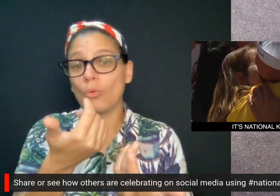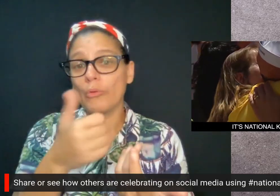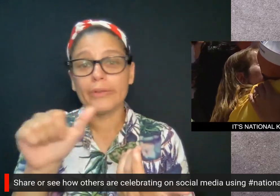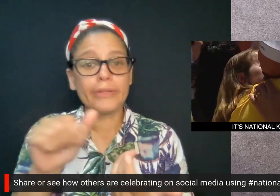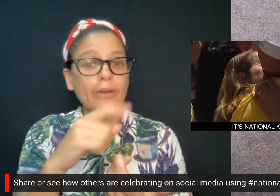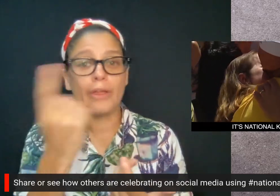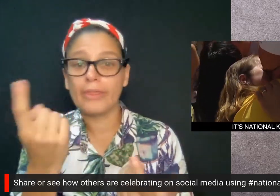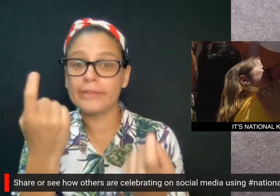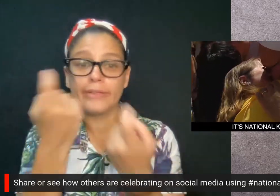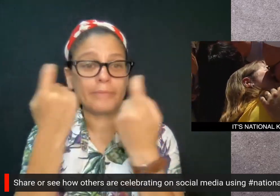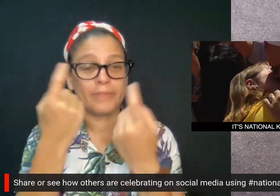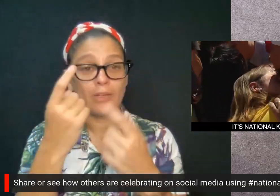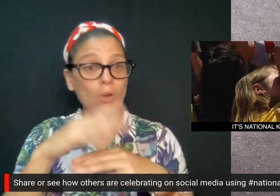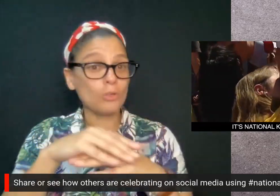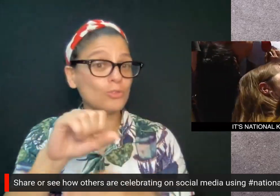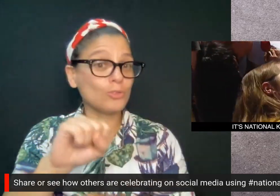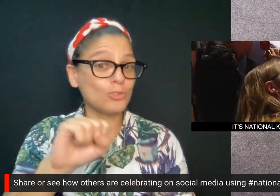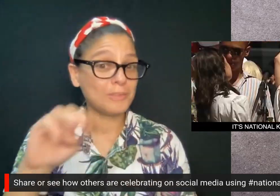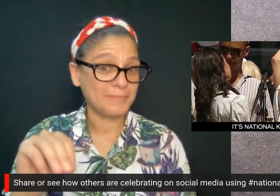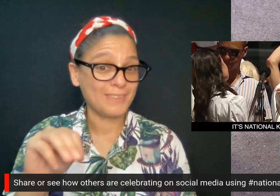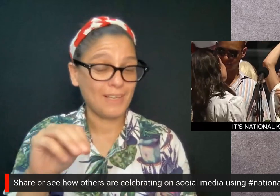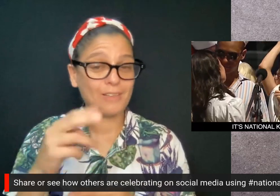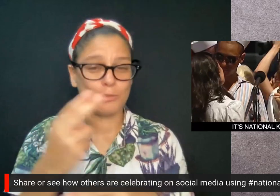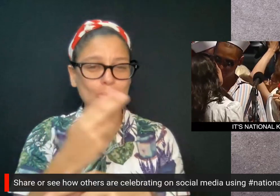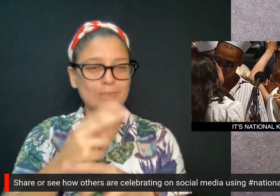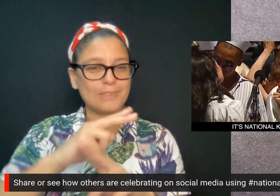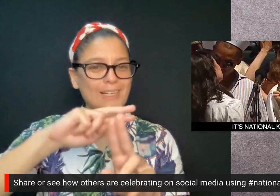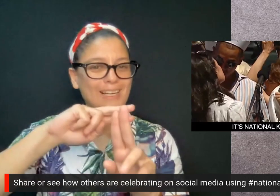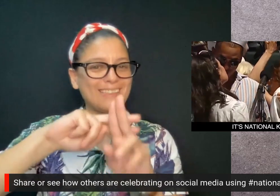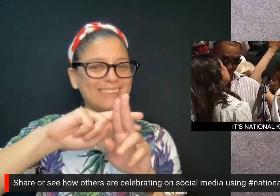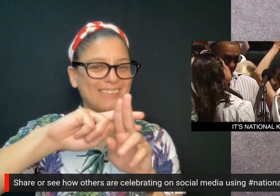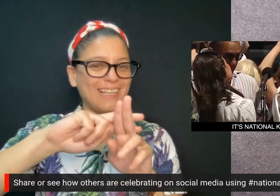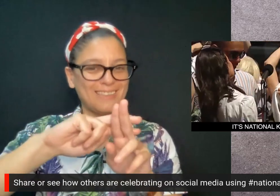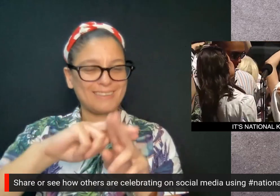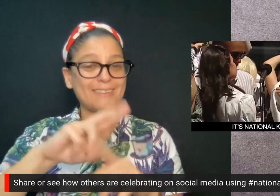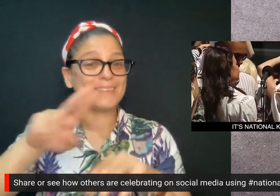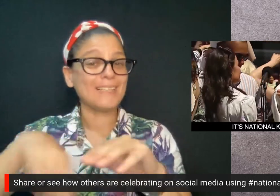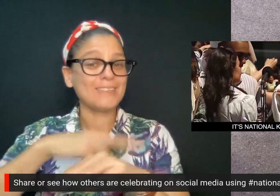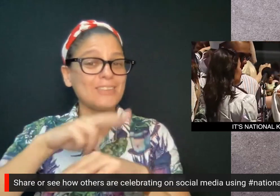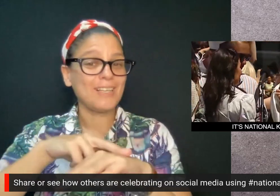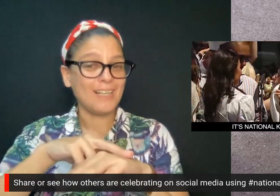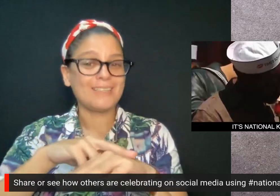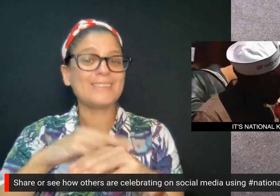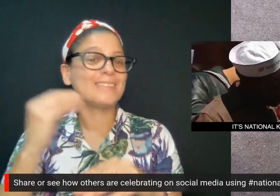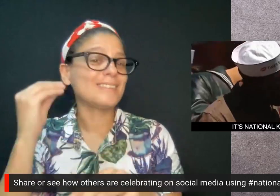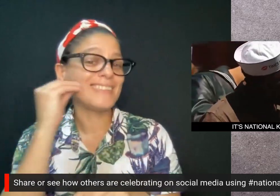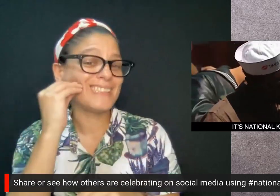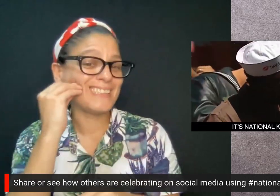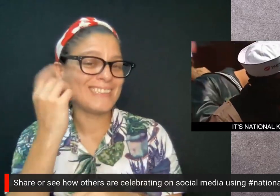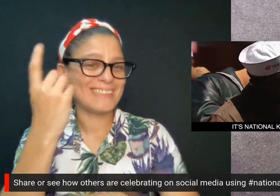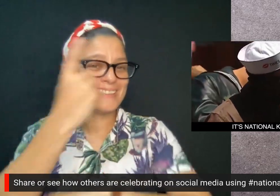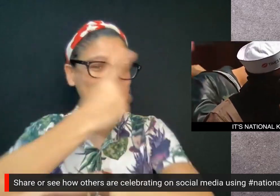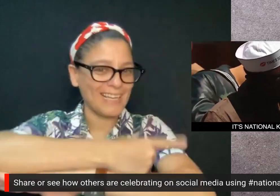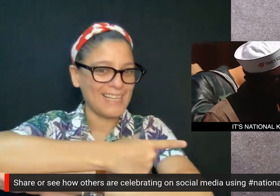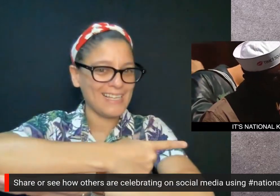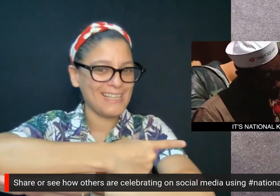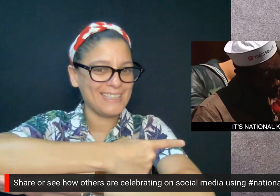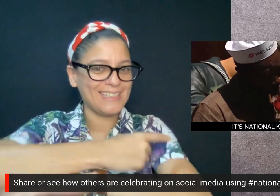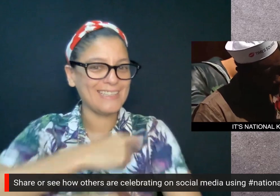You could also share or see how others are celebrating on social media using the hashtag National